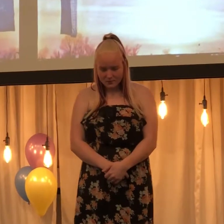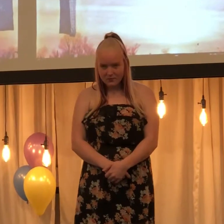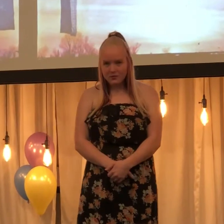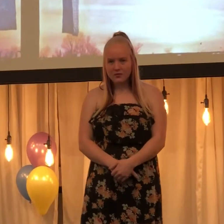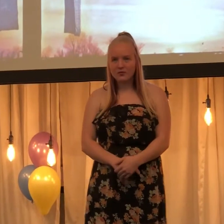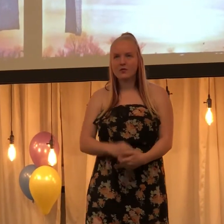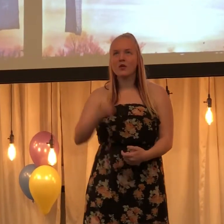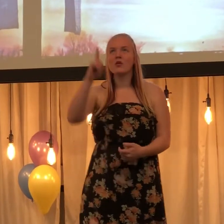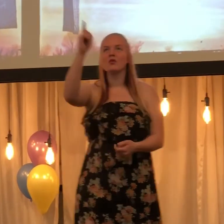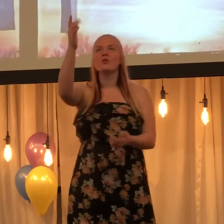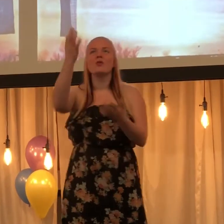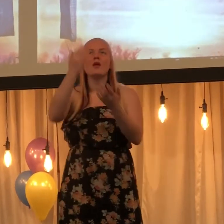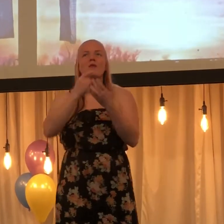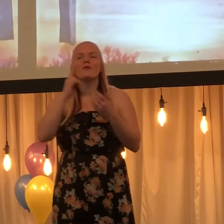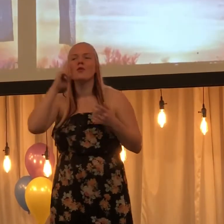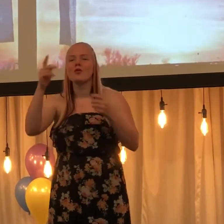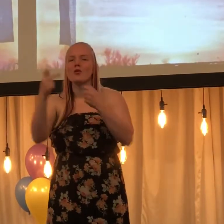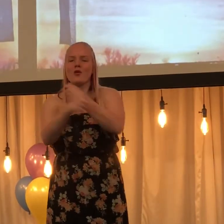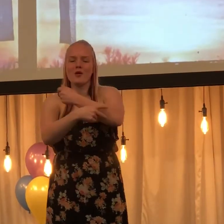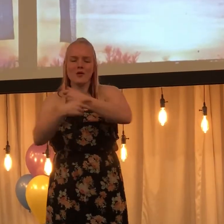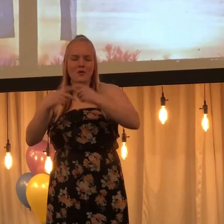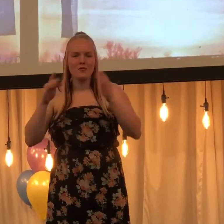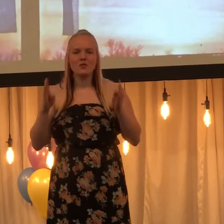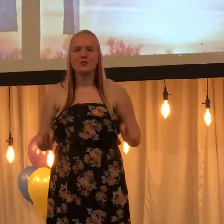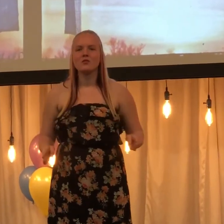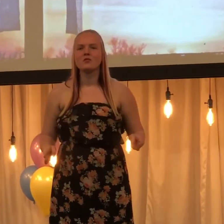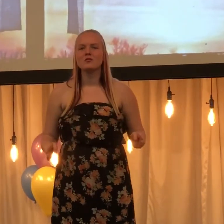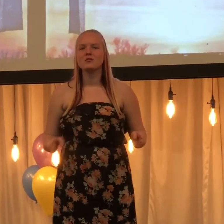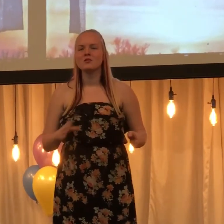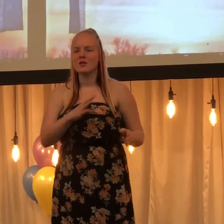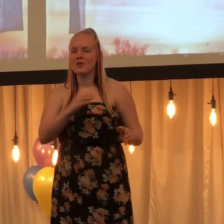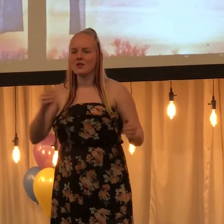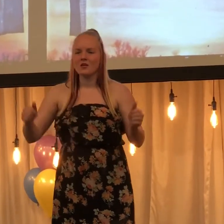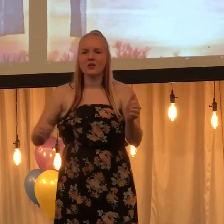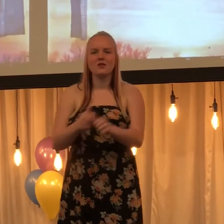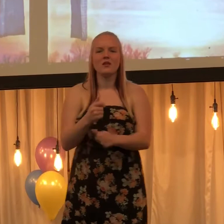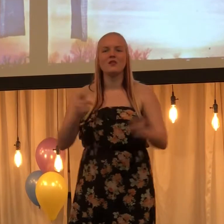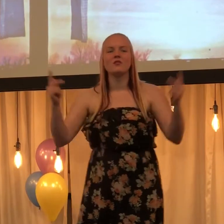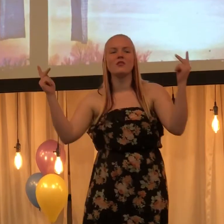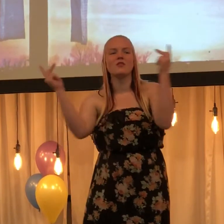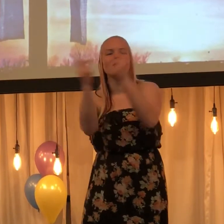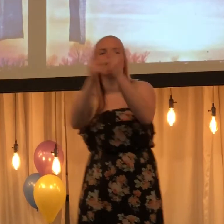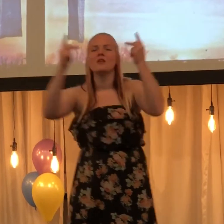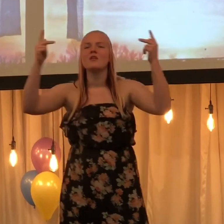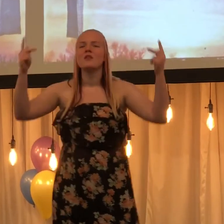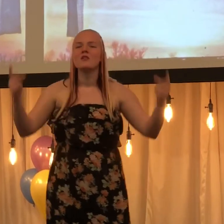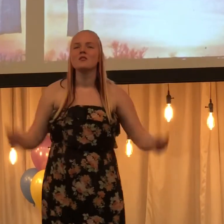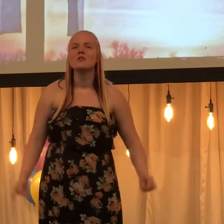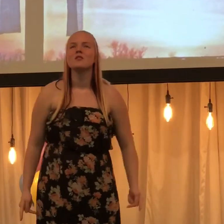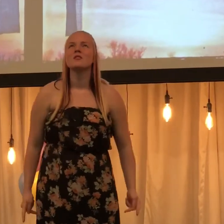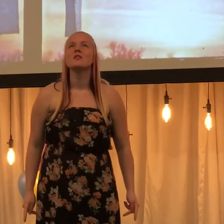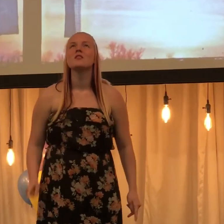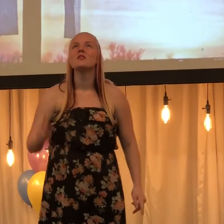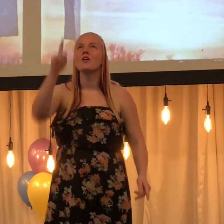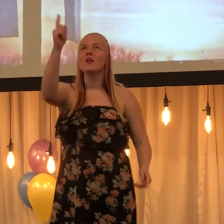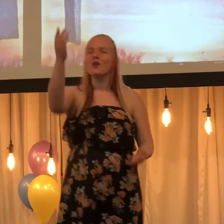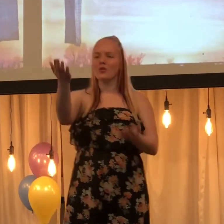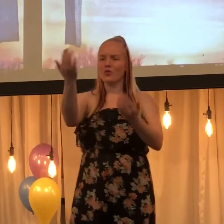You came for crayons and every fancy You